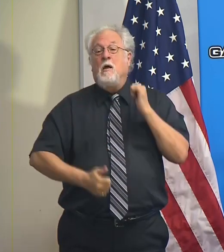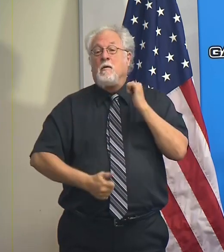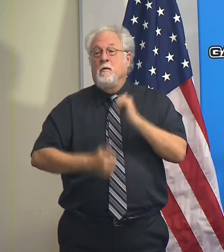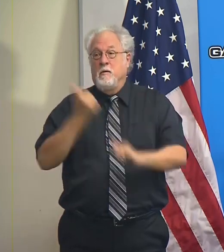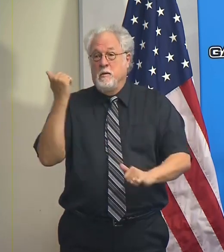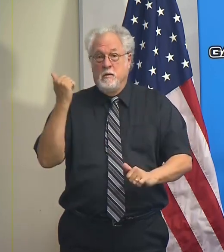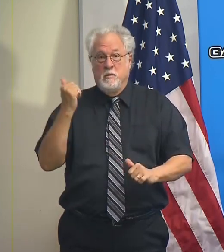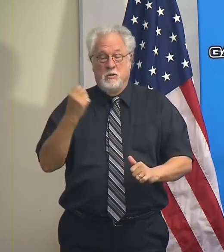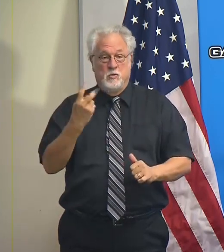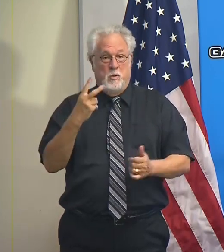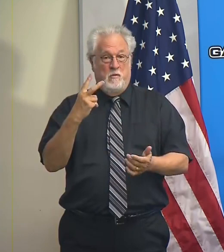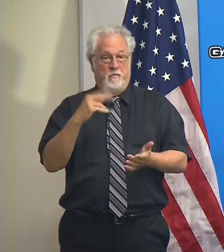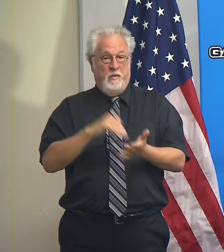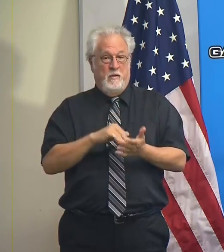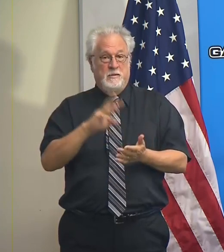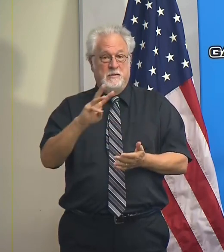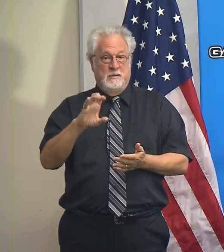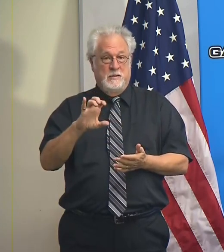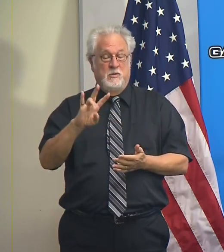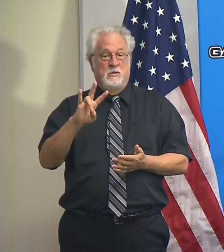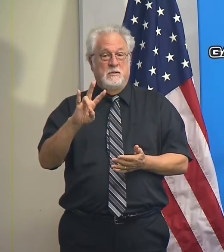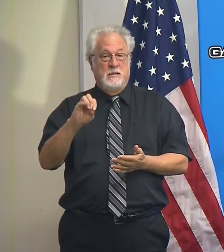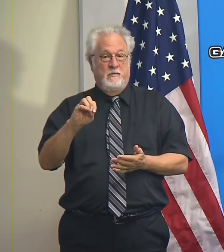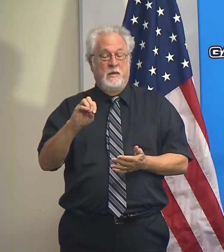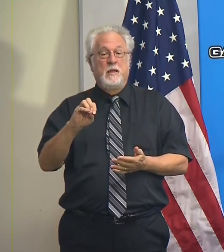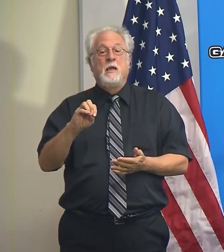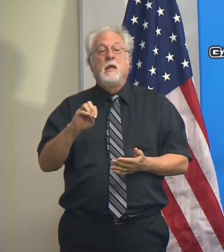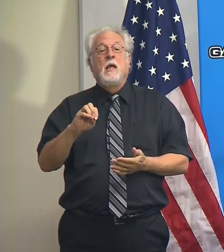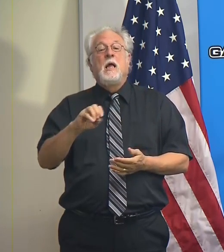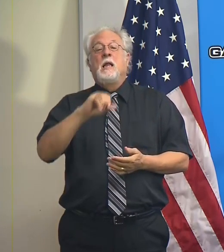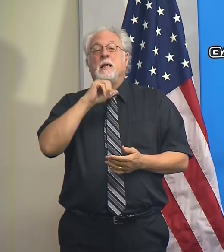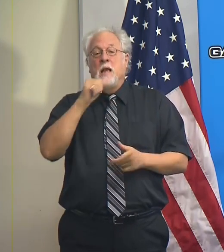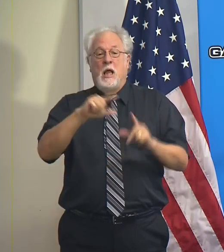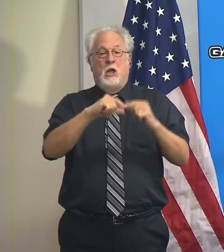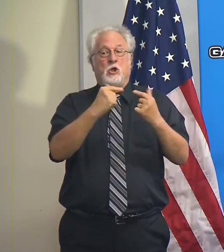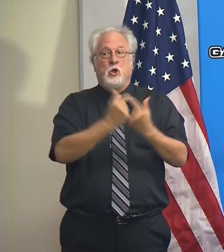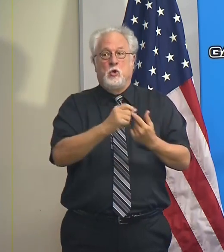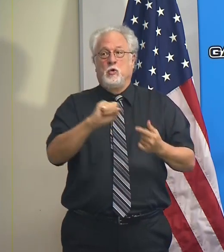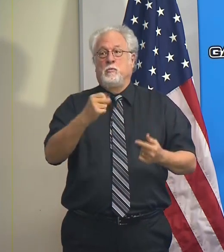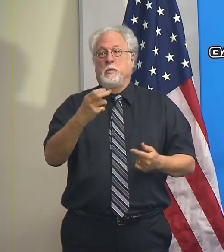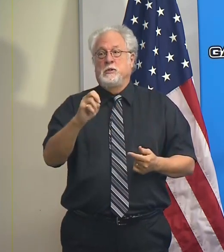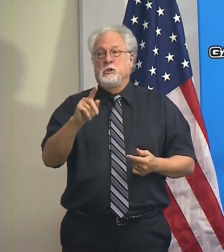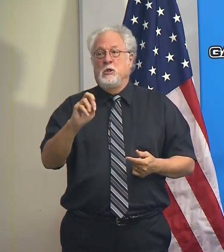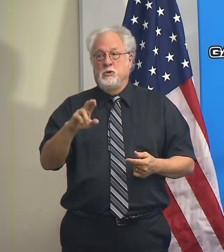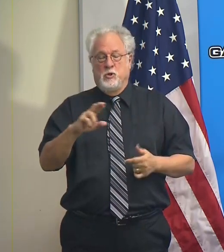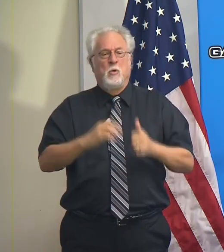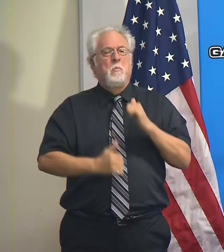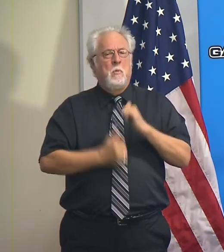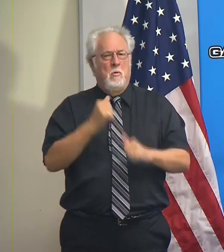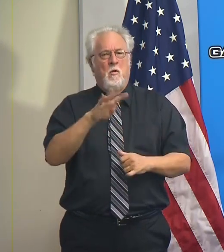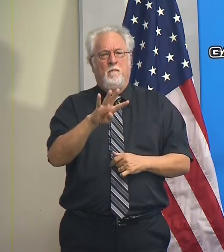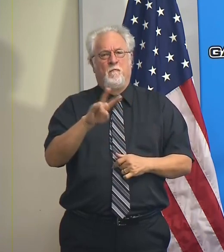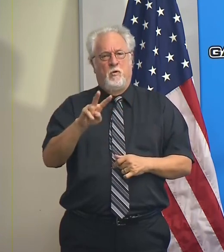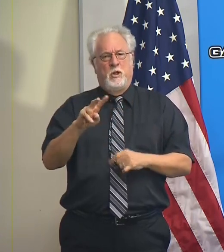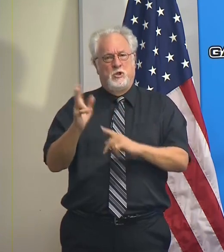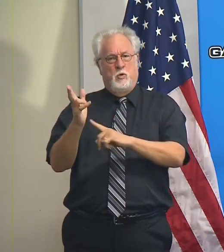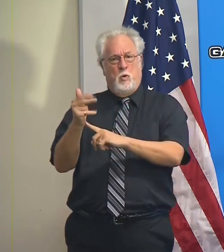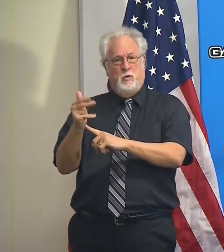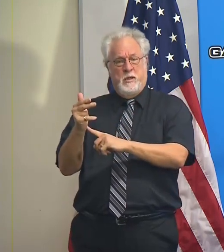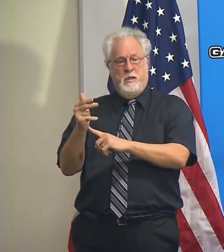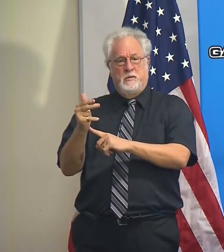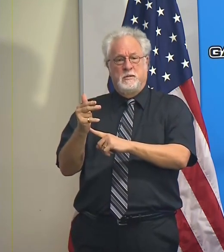majority of these, 12,607, were in non-congregant shelters, principally 42 hotels,